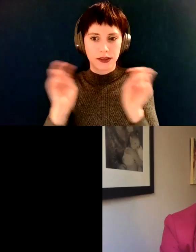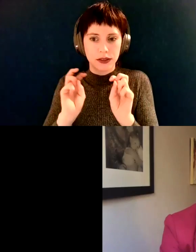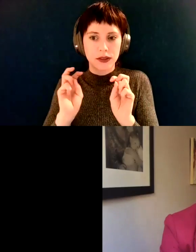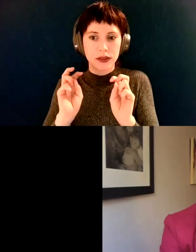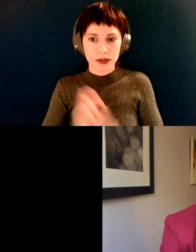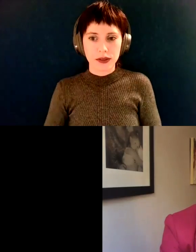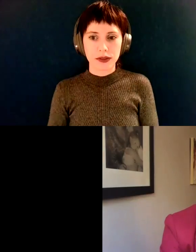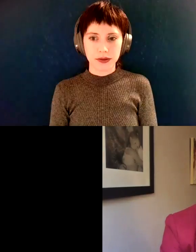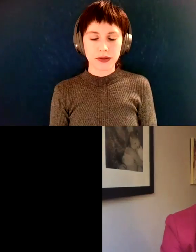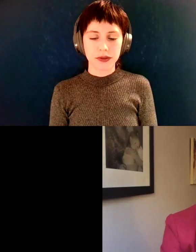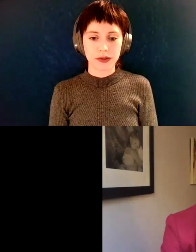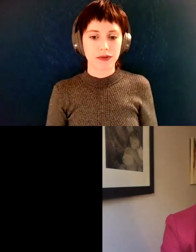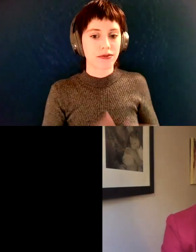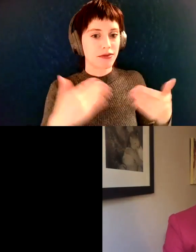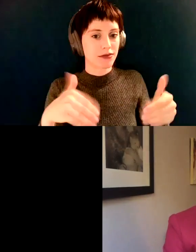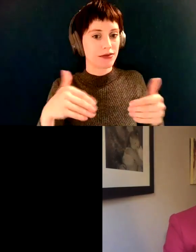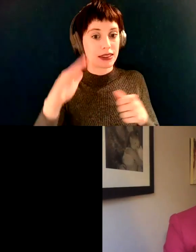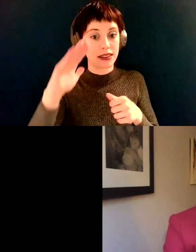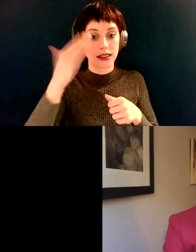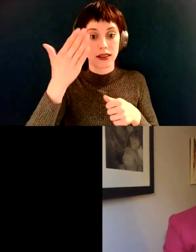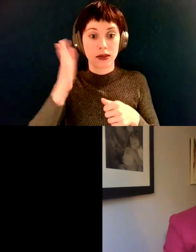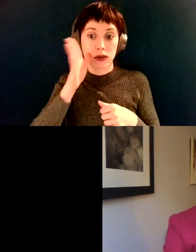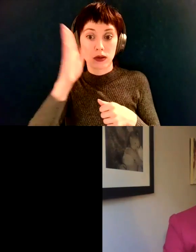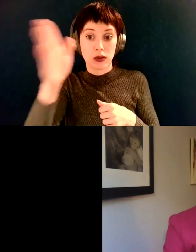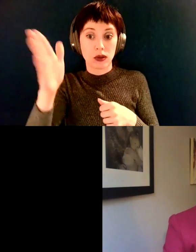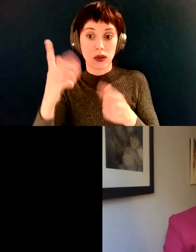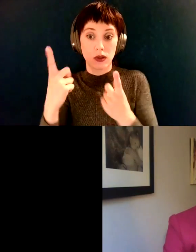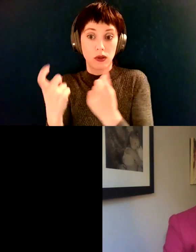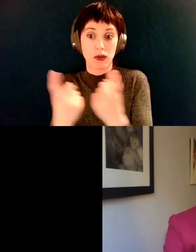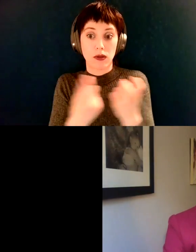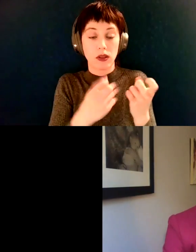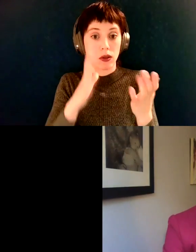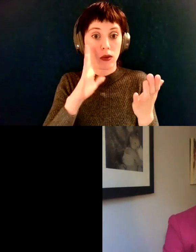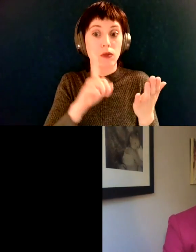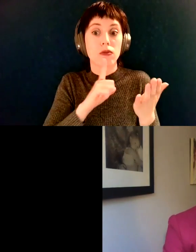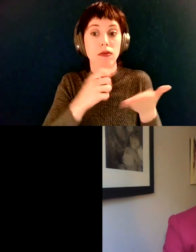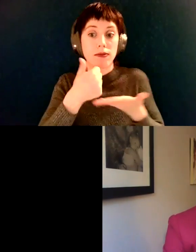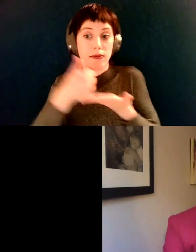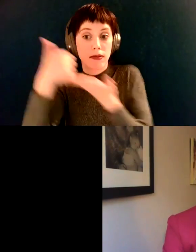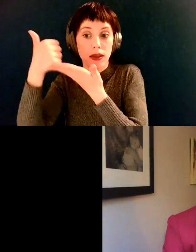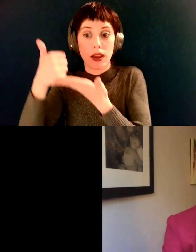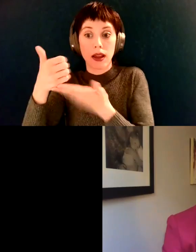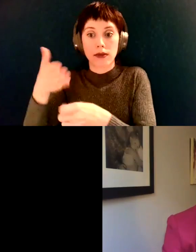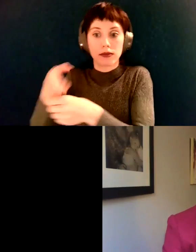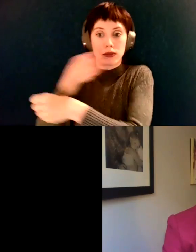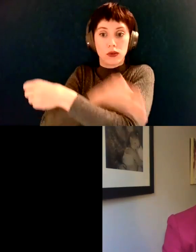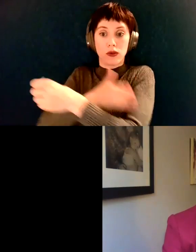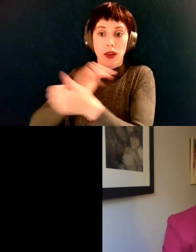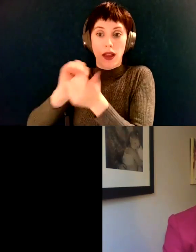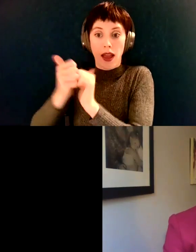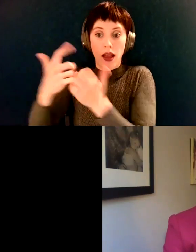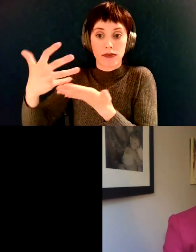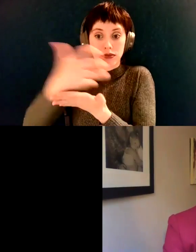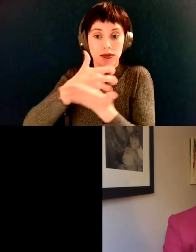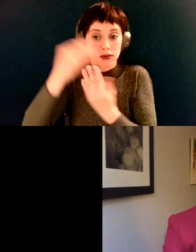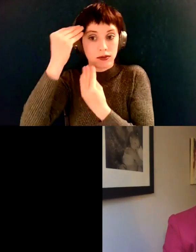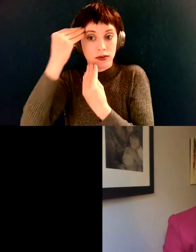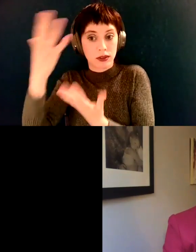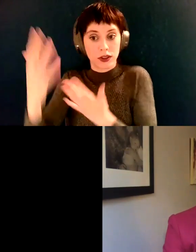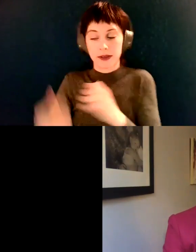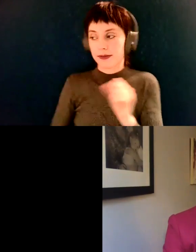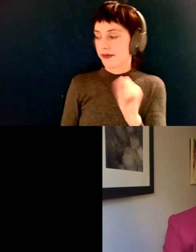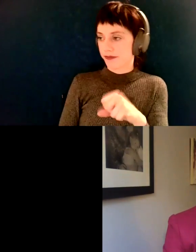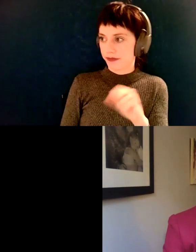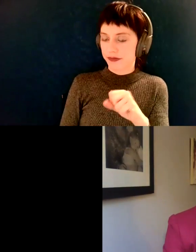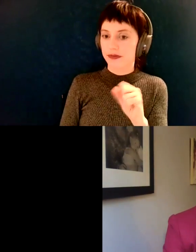instructive in future surveys they might want to do and, and other information gathering. Absolutely. Yeah. So I